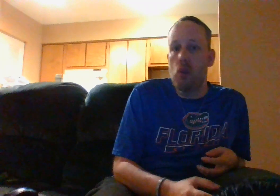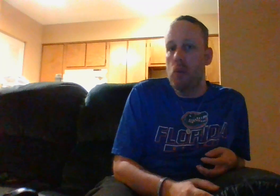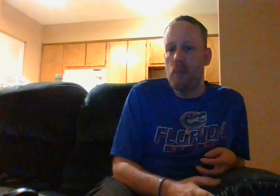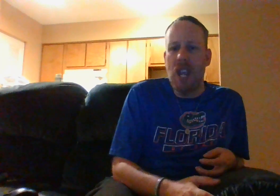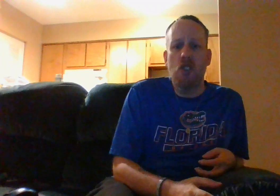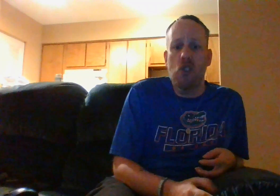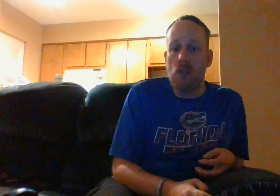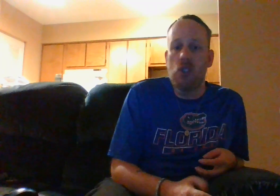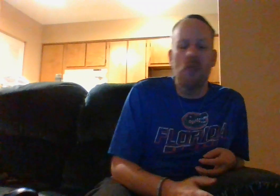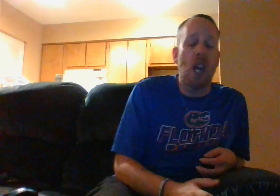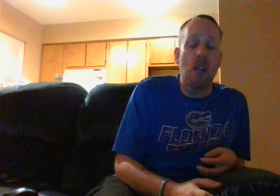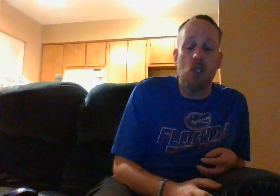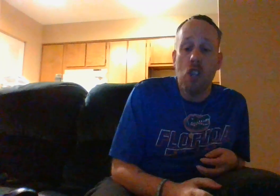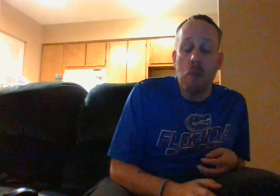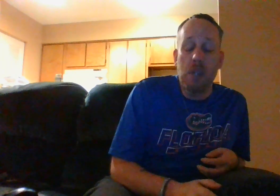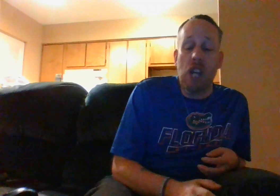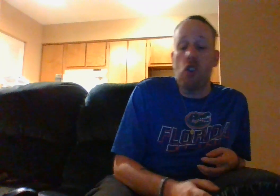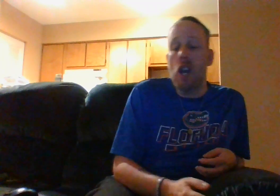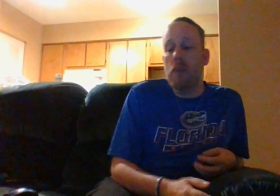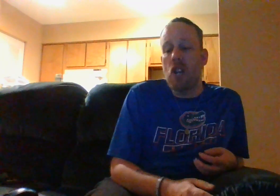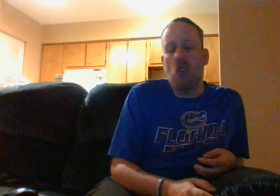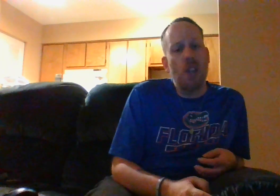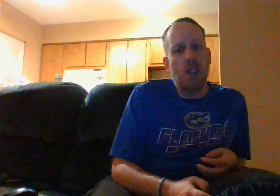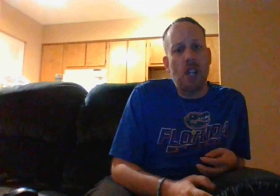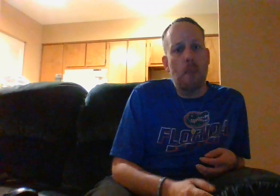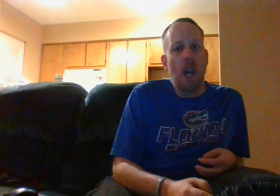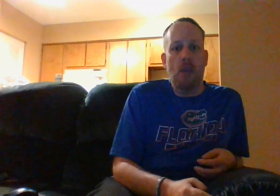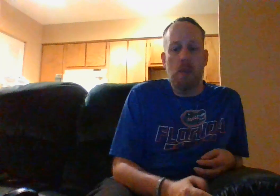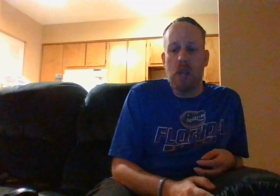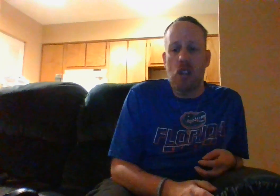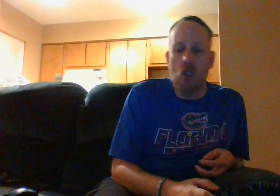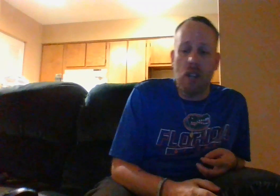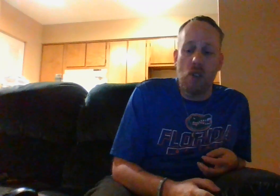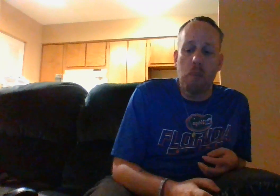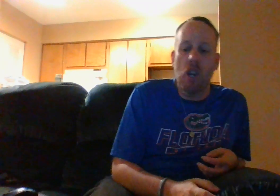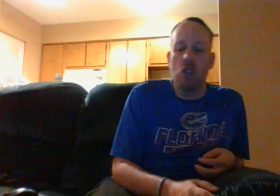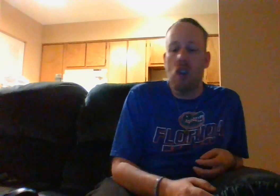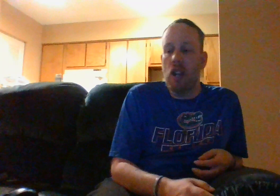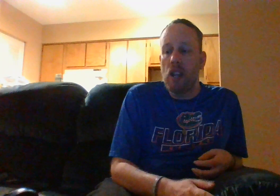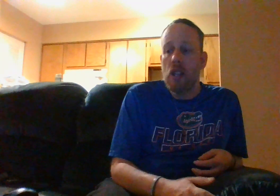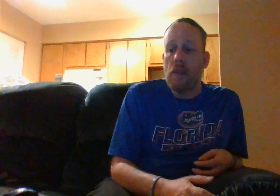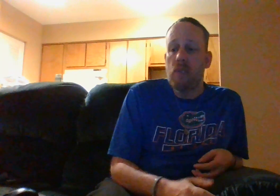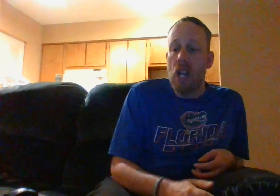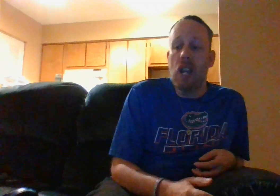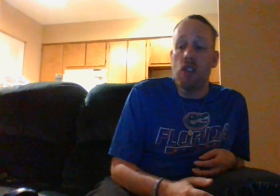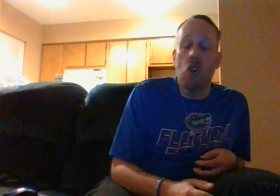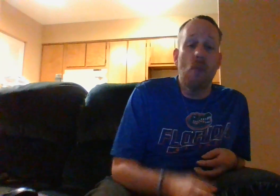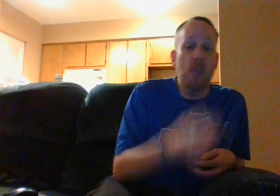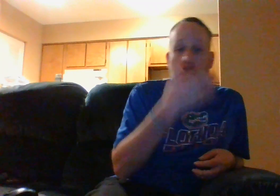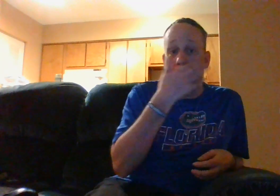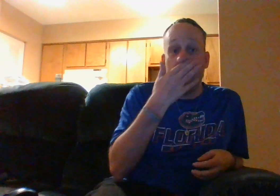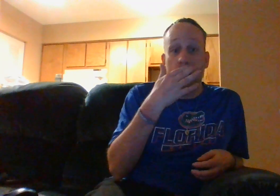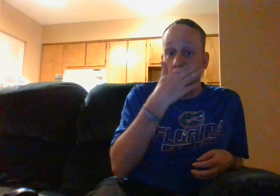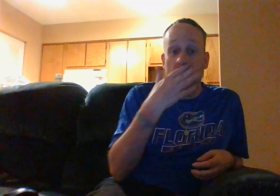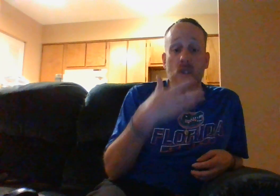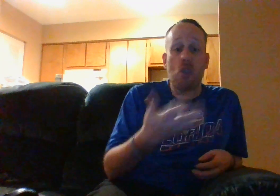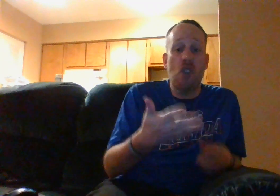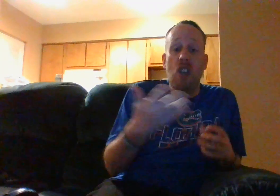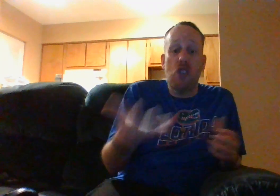little edges off sometimes but i try but i try not to let it bother me but i try i'm not trying to try i i don't but even though even though it's